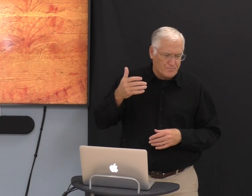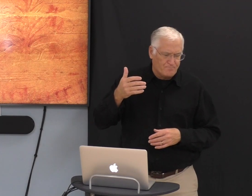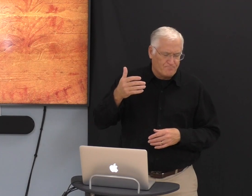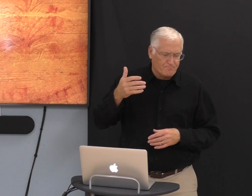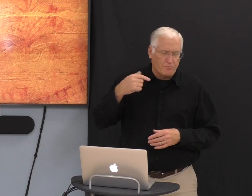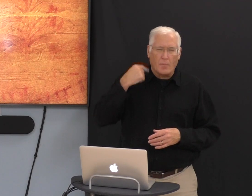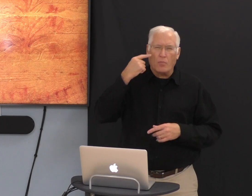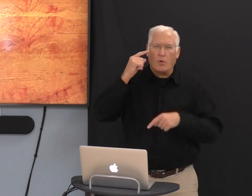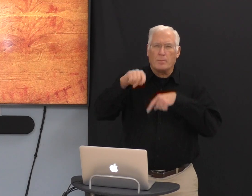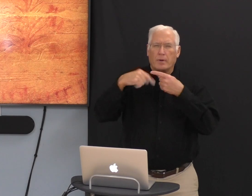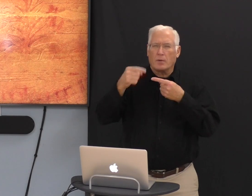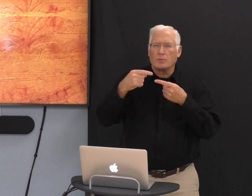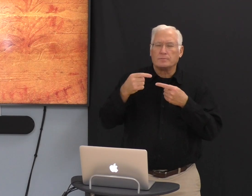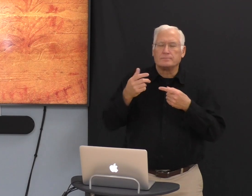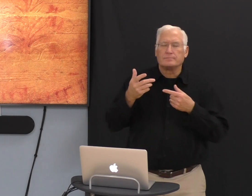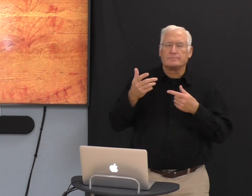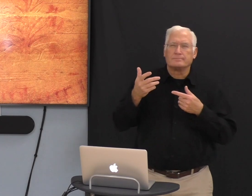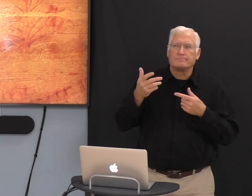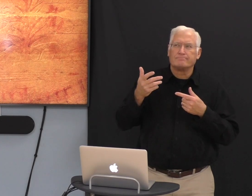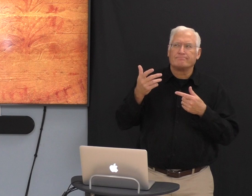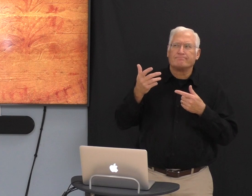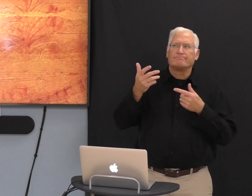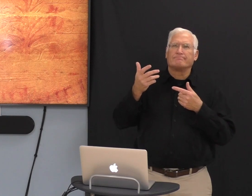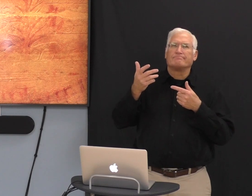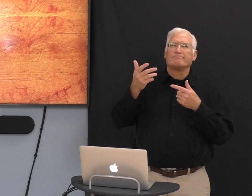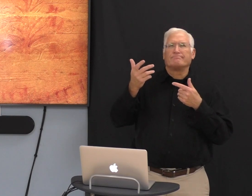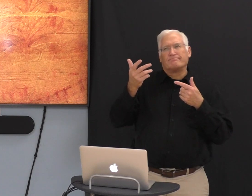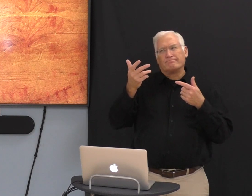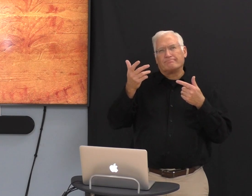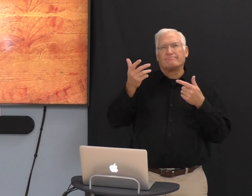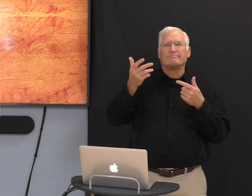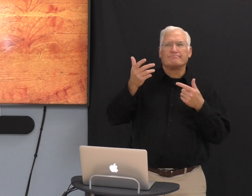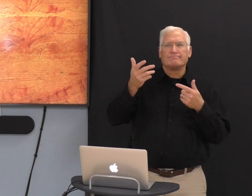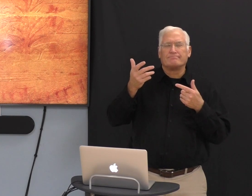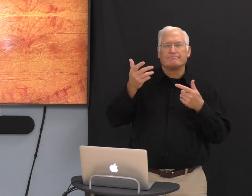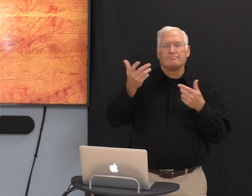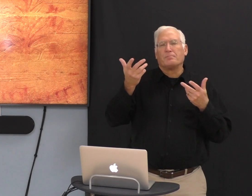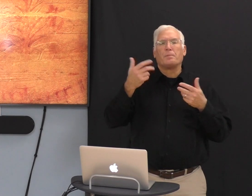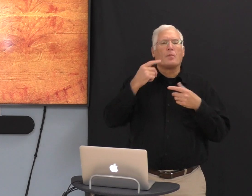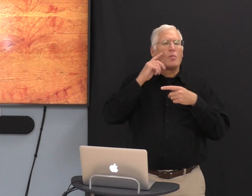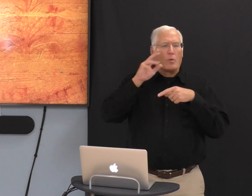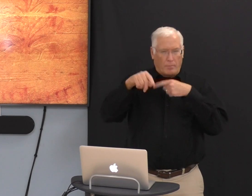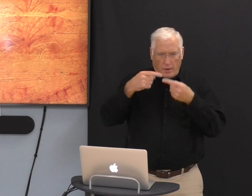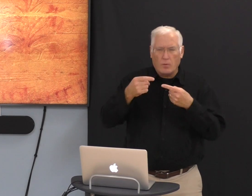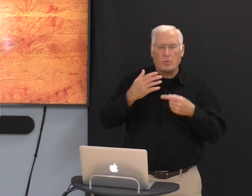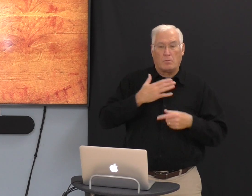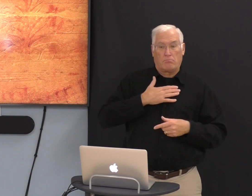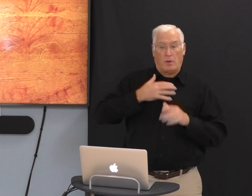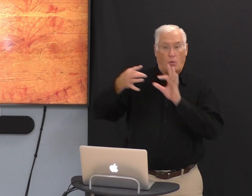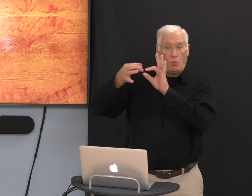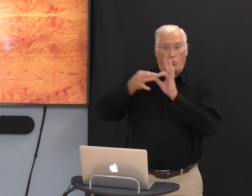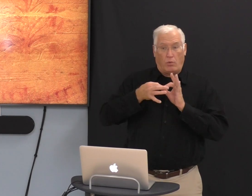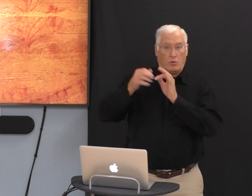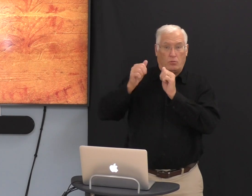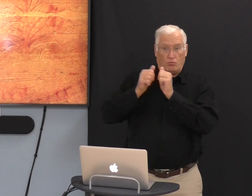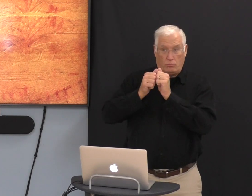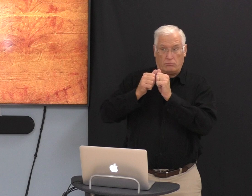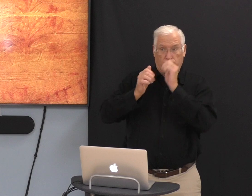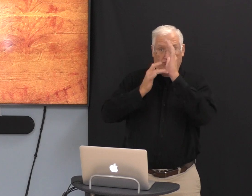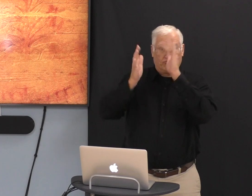So, I was thinking about my relationship